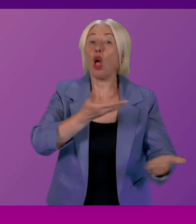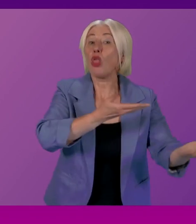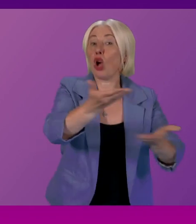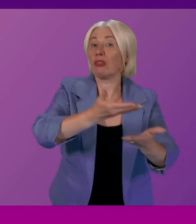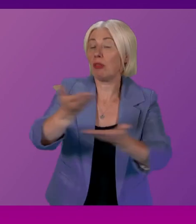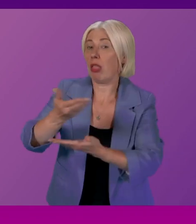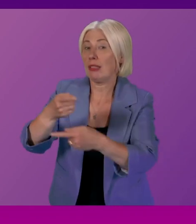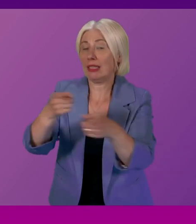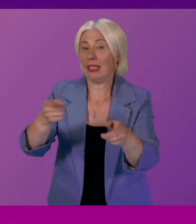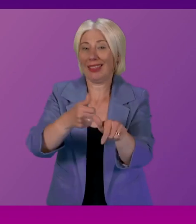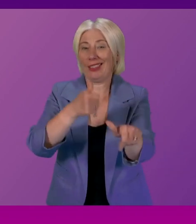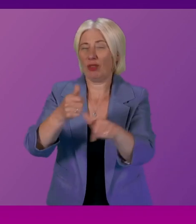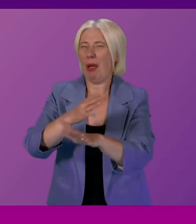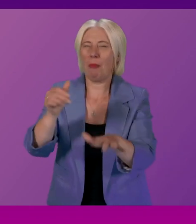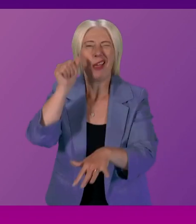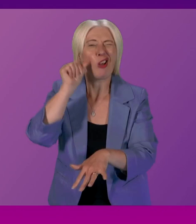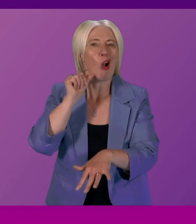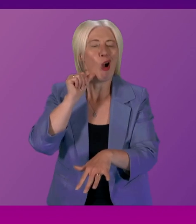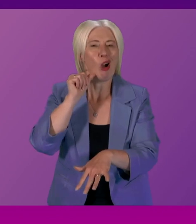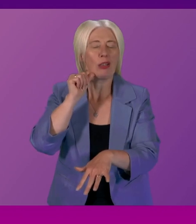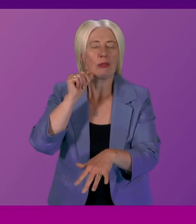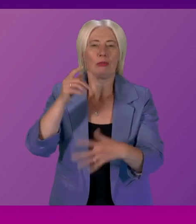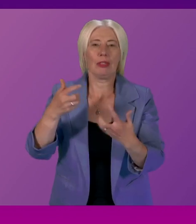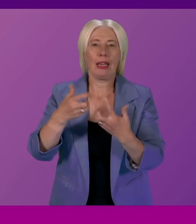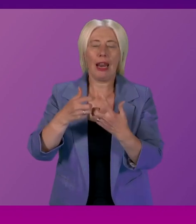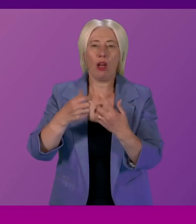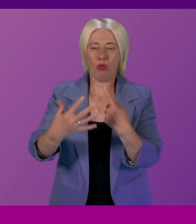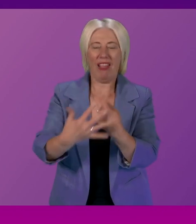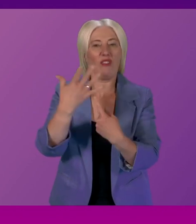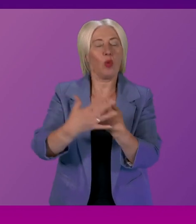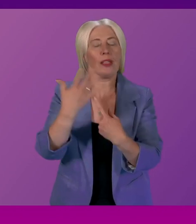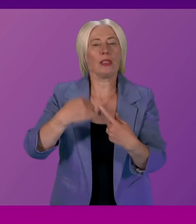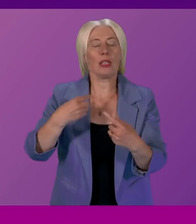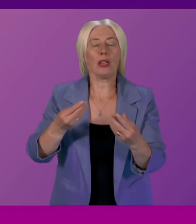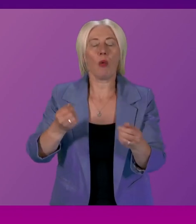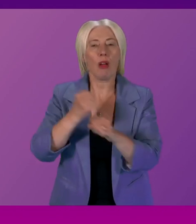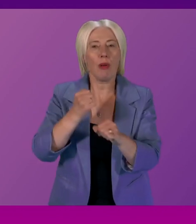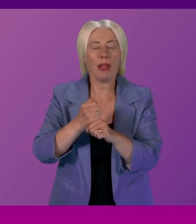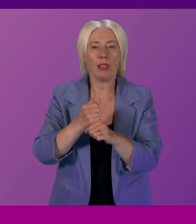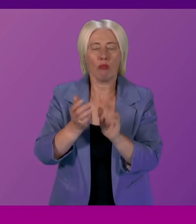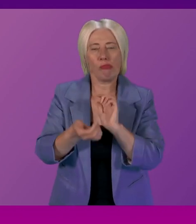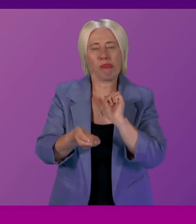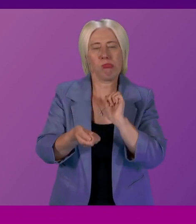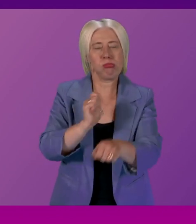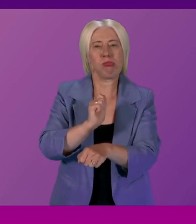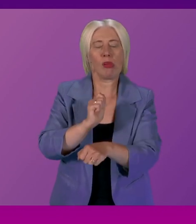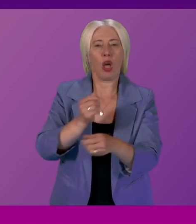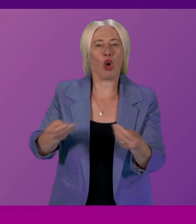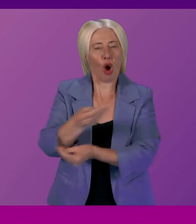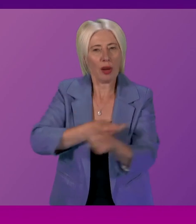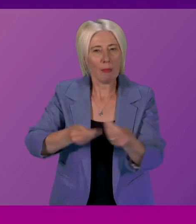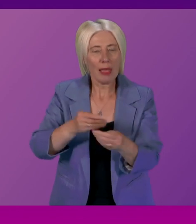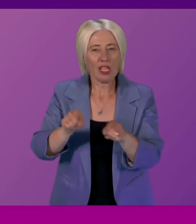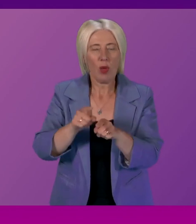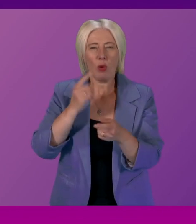industry is the big con infertilizing our governments warping our economies and significantly in the context of